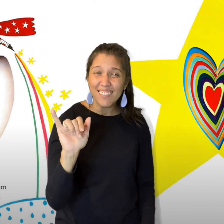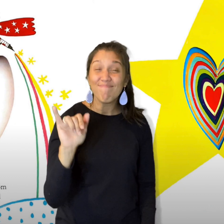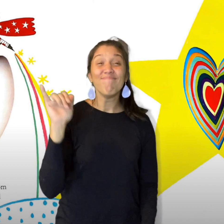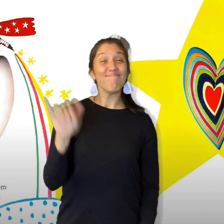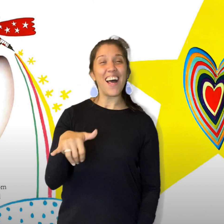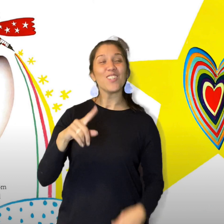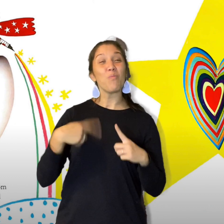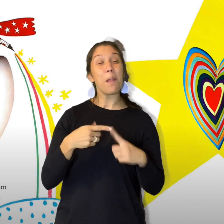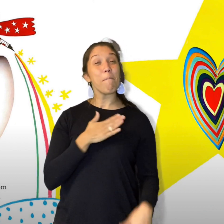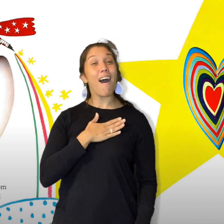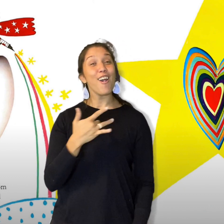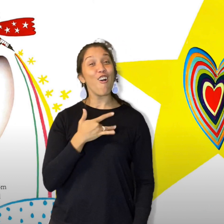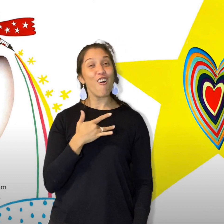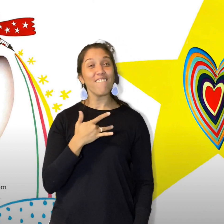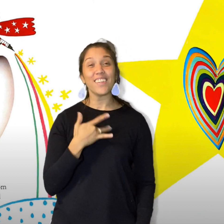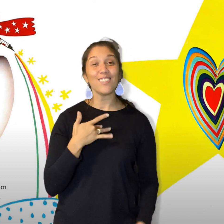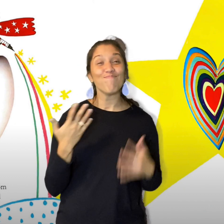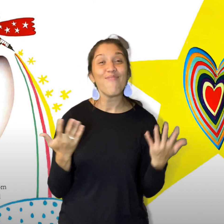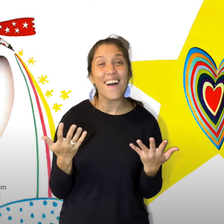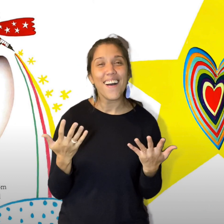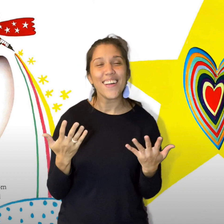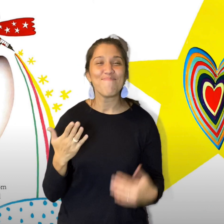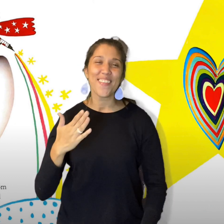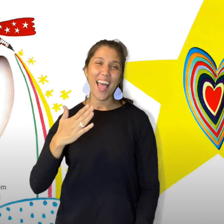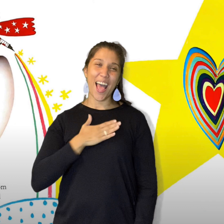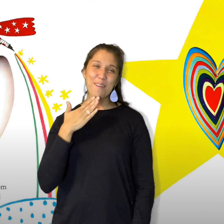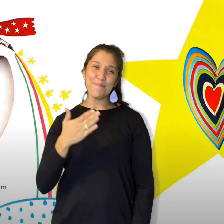This is when my heart is happy.